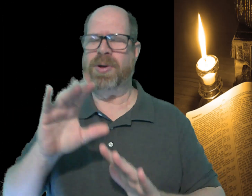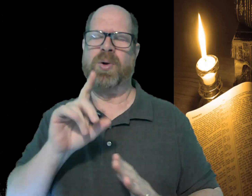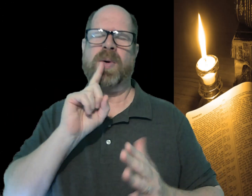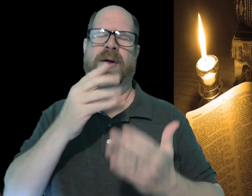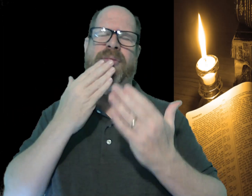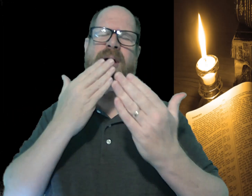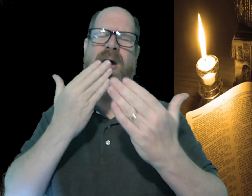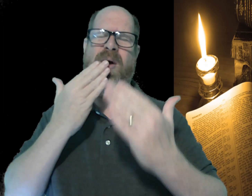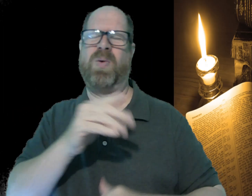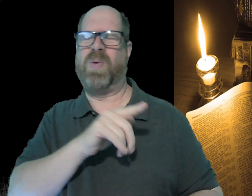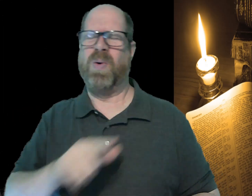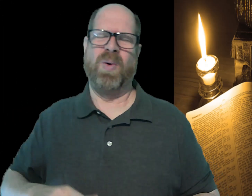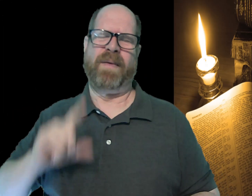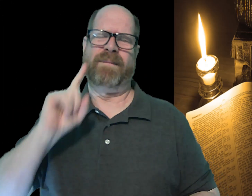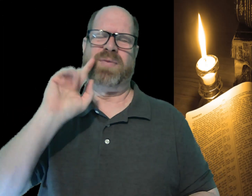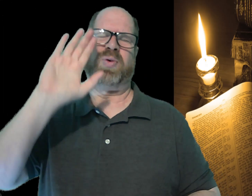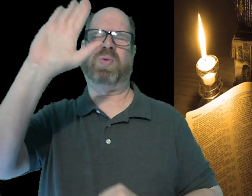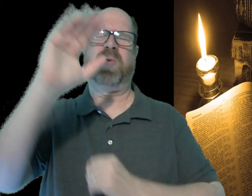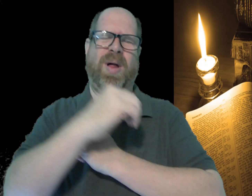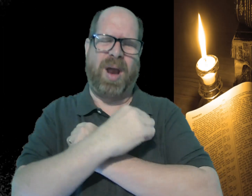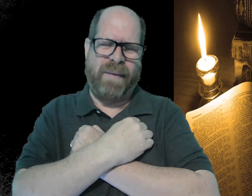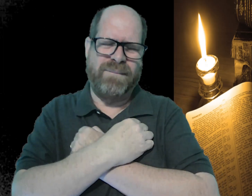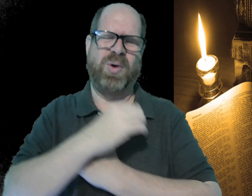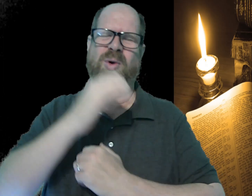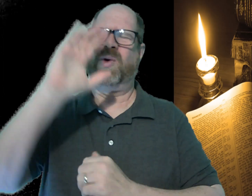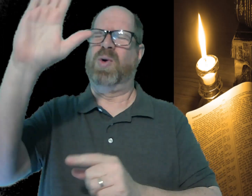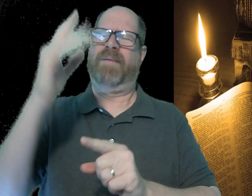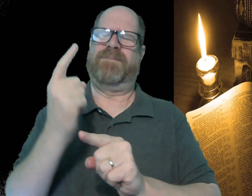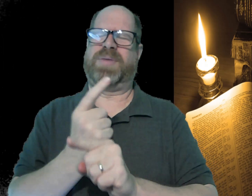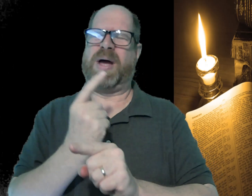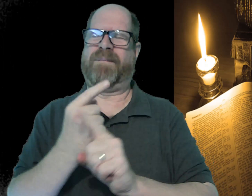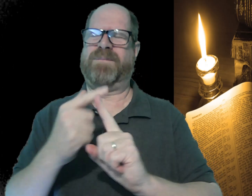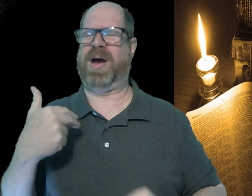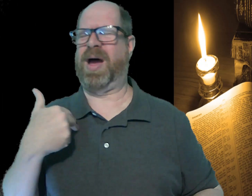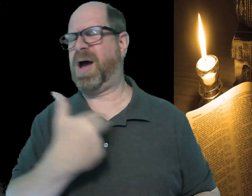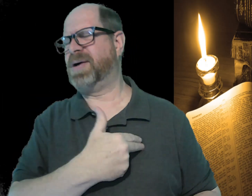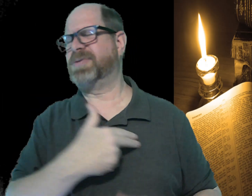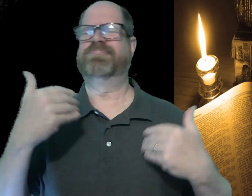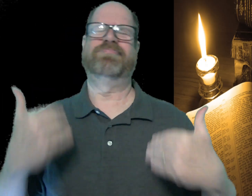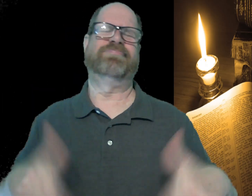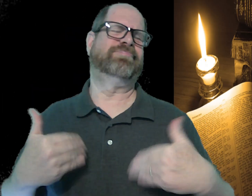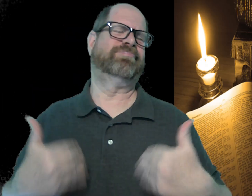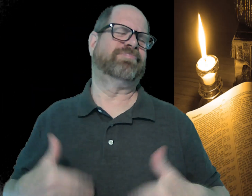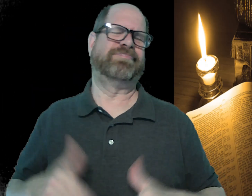Heavenly Father, we really thank you, Lord, for your love and your faithfulness to us.